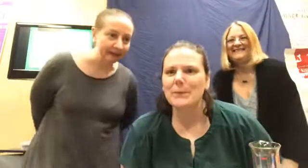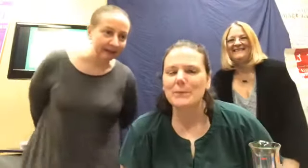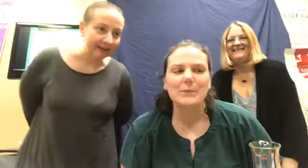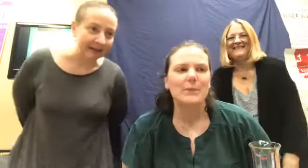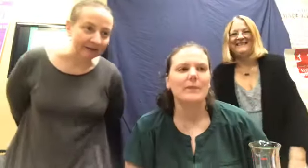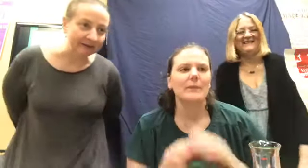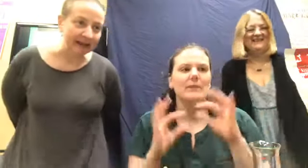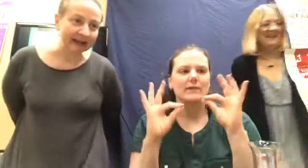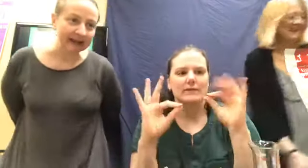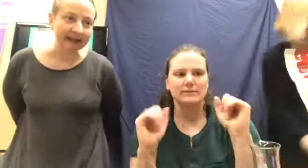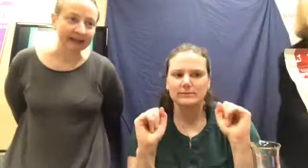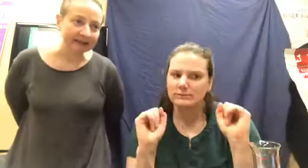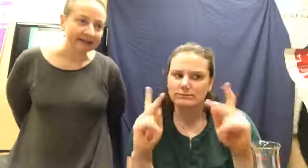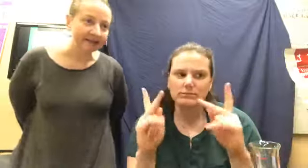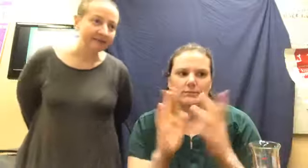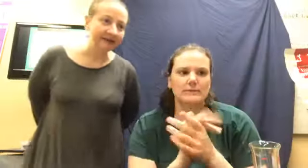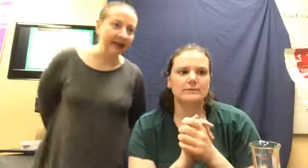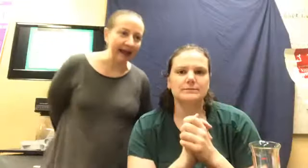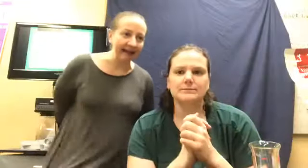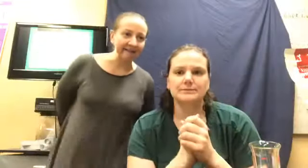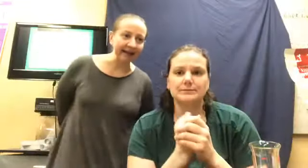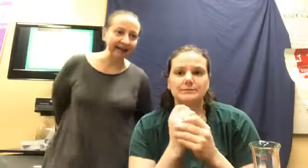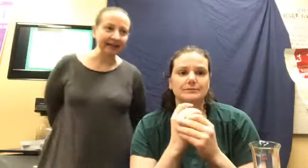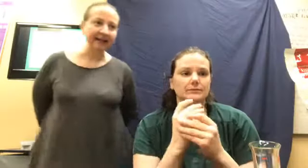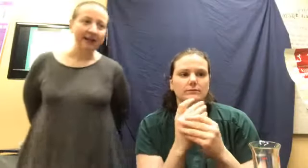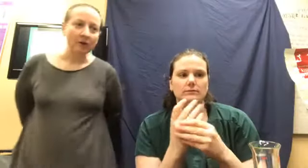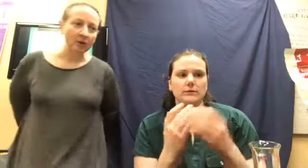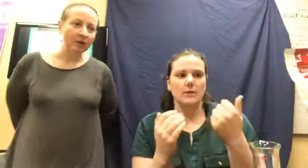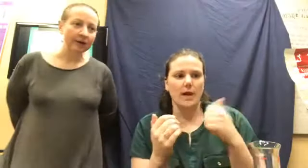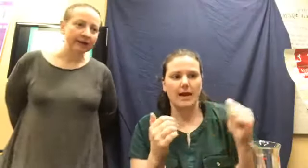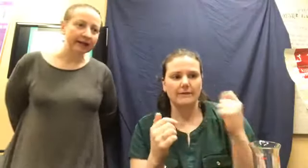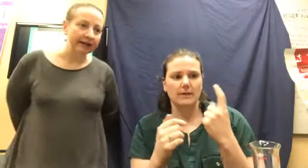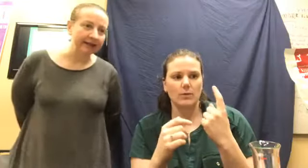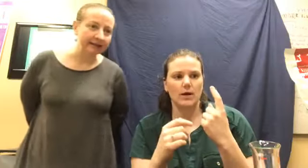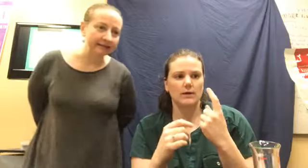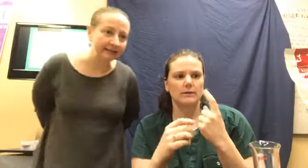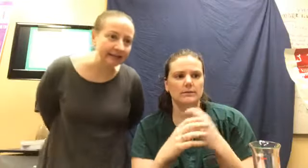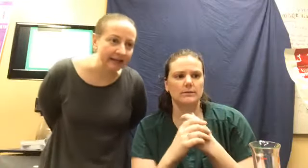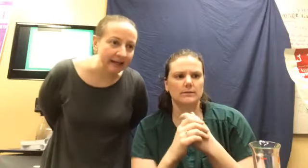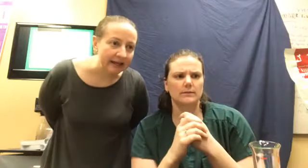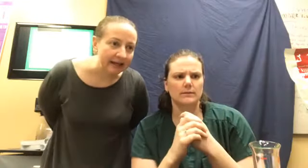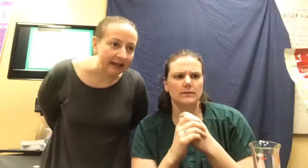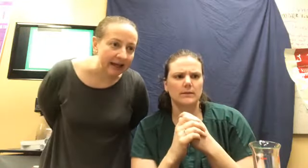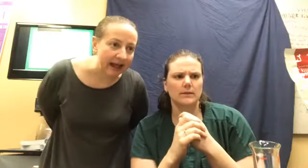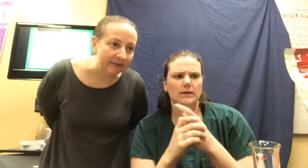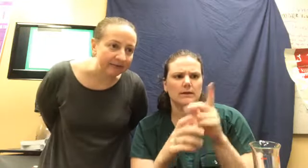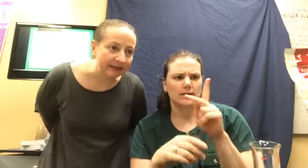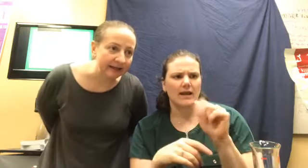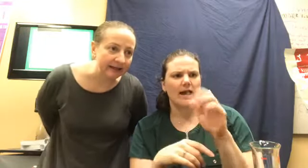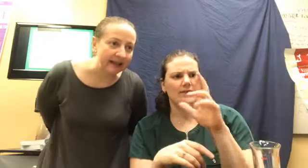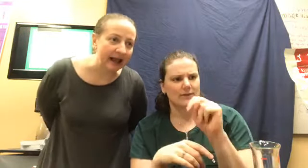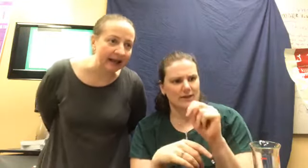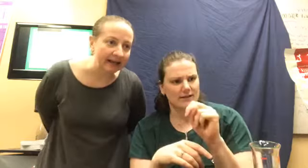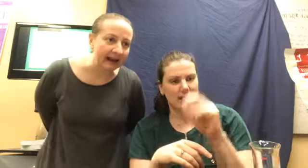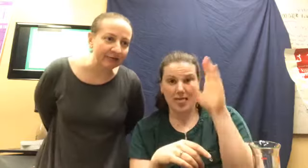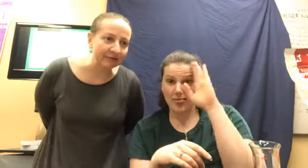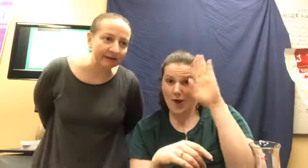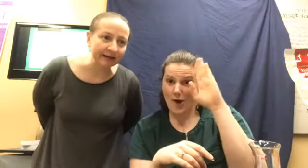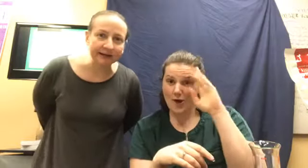Okay. Do we have any one of the tea? Catherine. Hi, Catherine. Catherine,